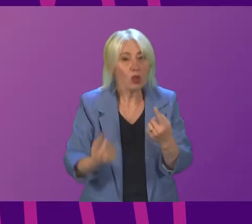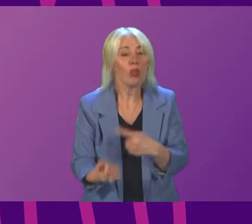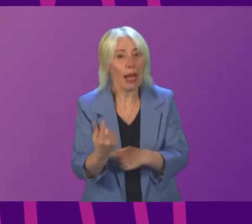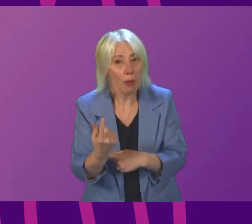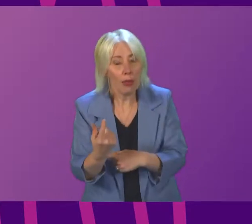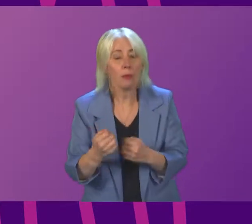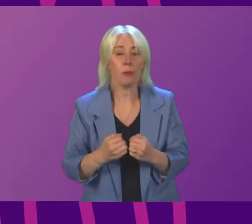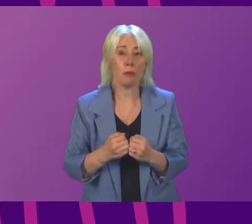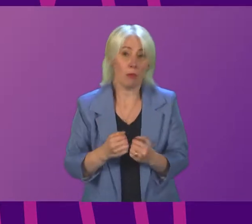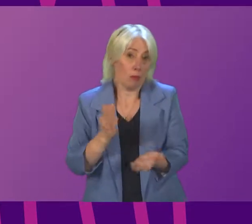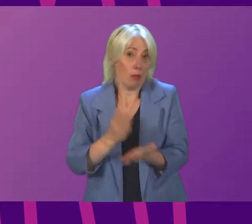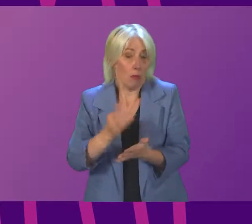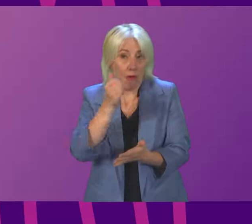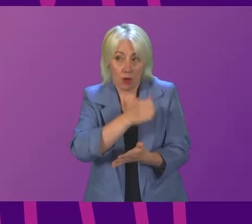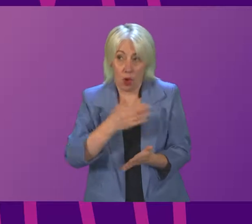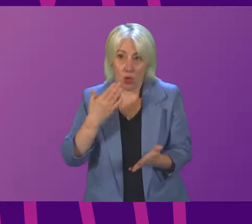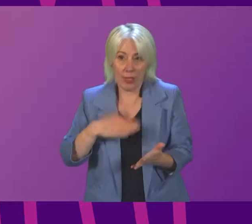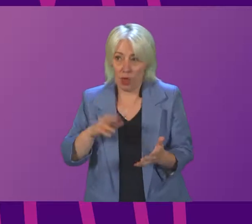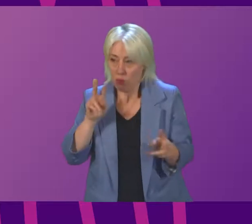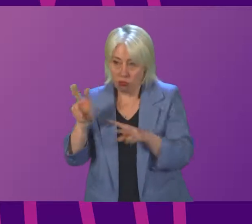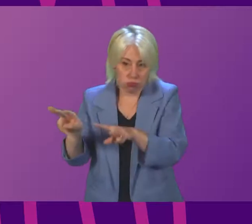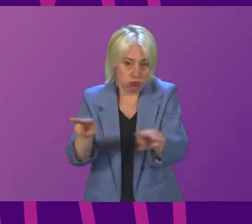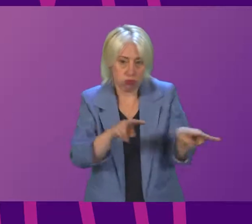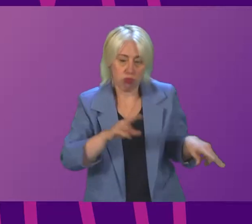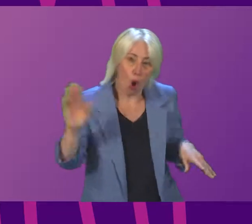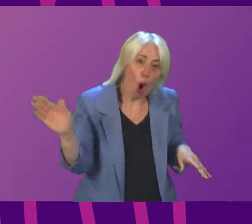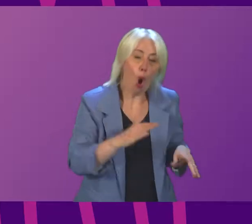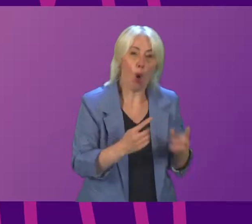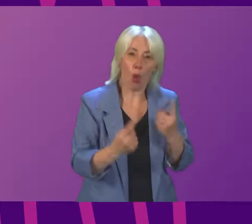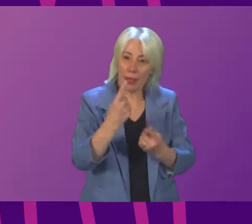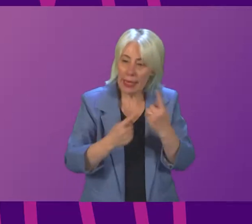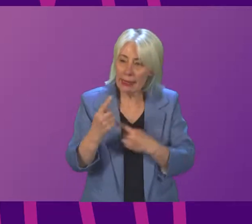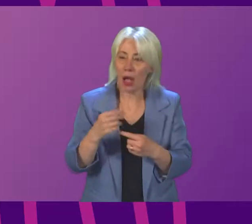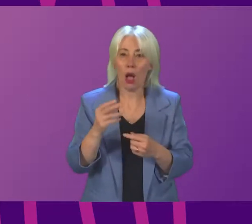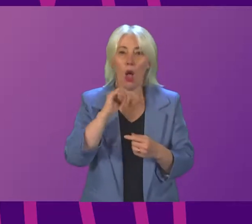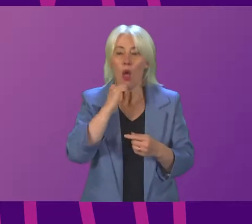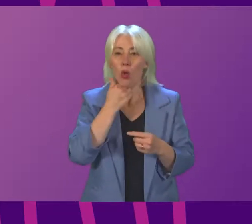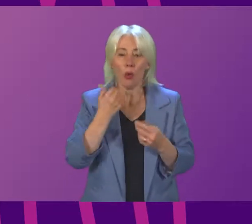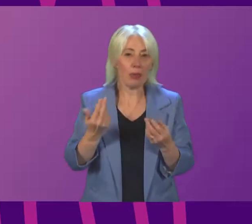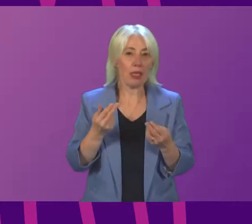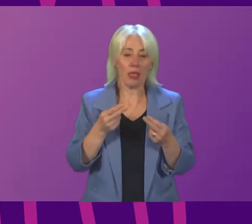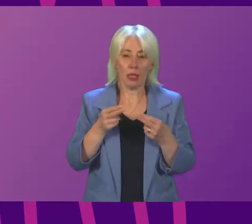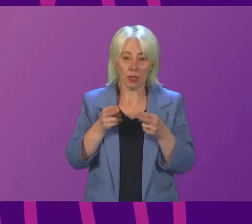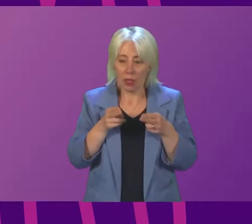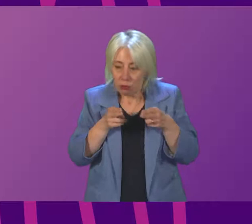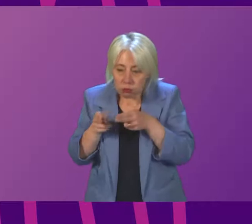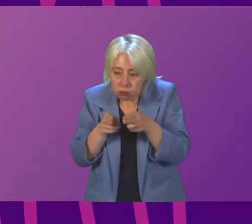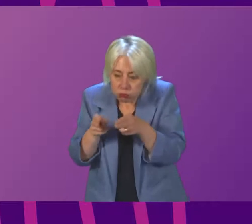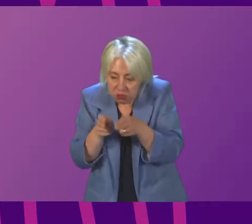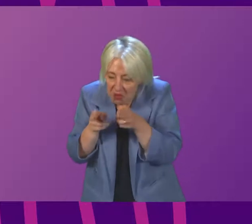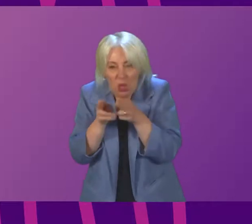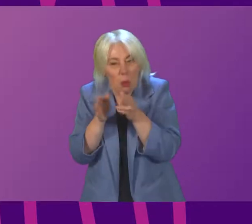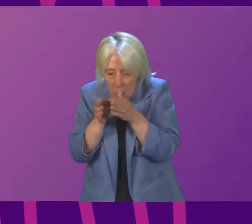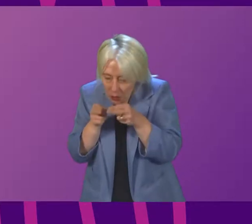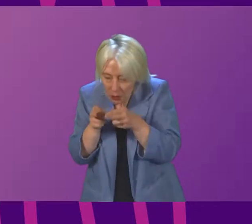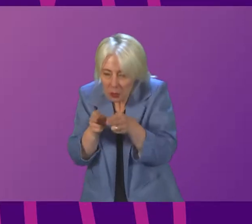a need for us to continue to look at all of the available data. There will be tributaries that need to be observed, as well as the